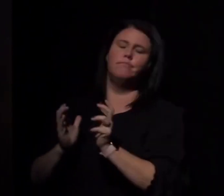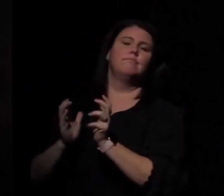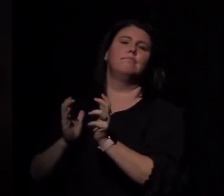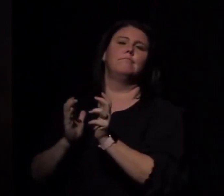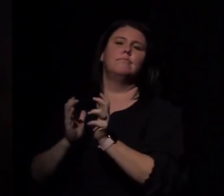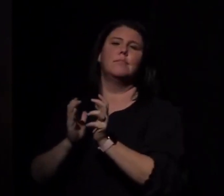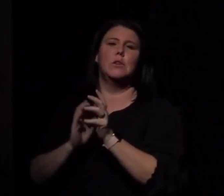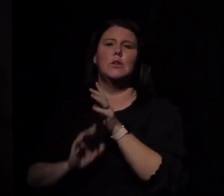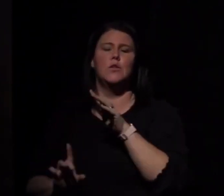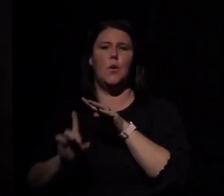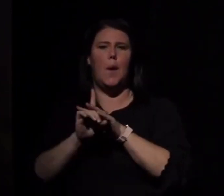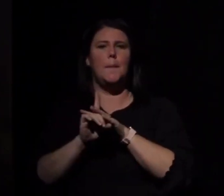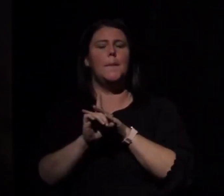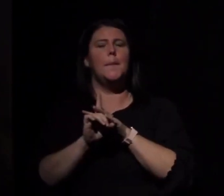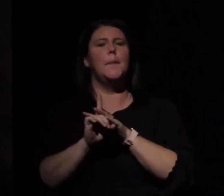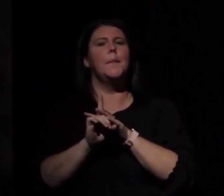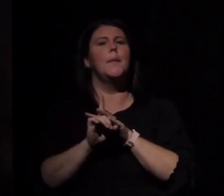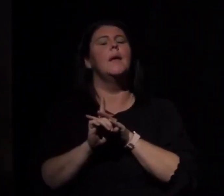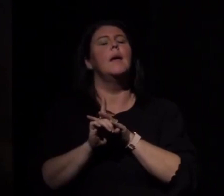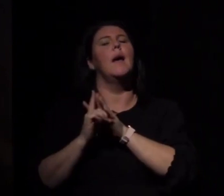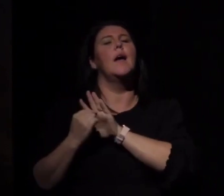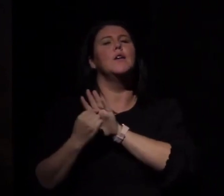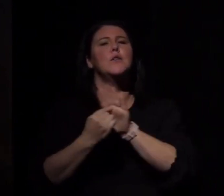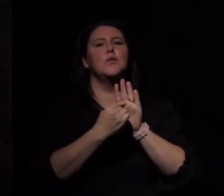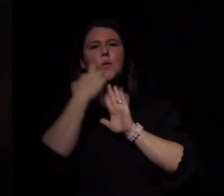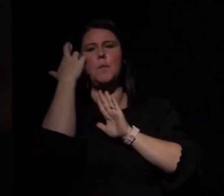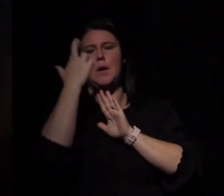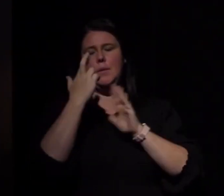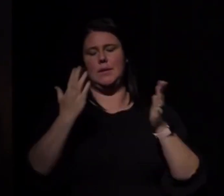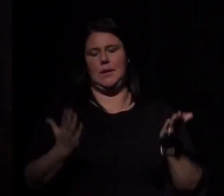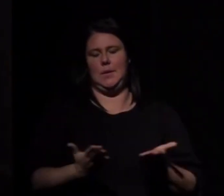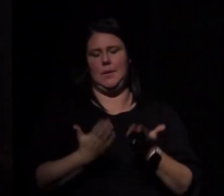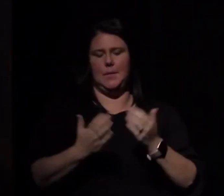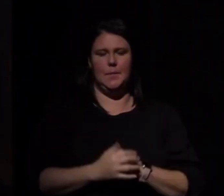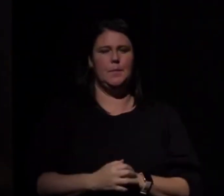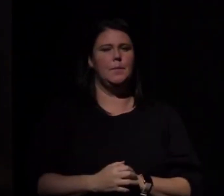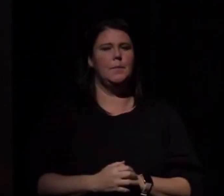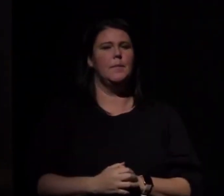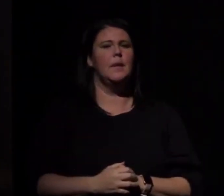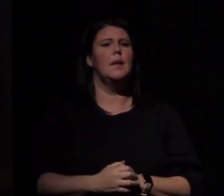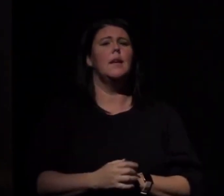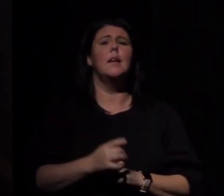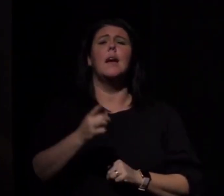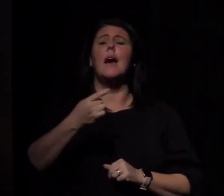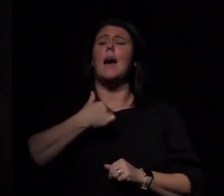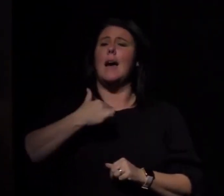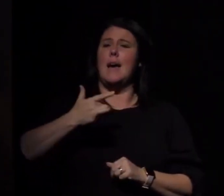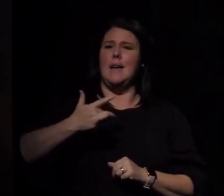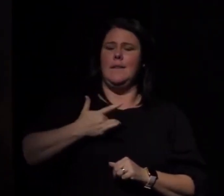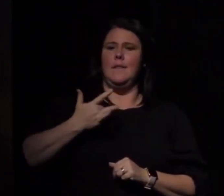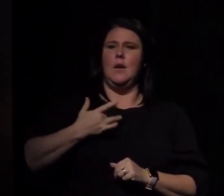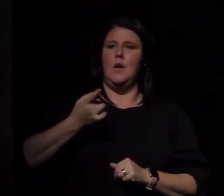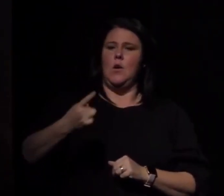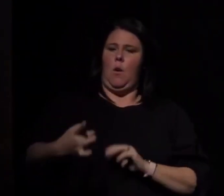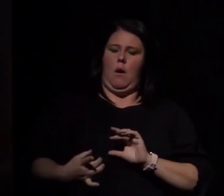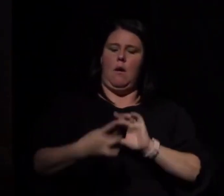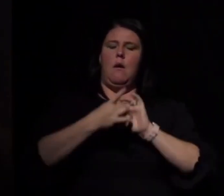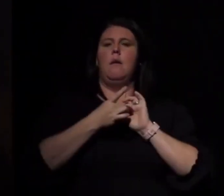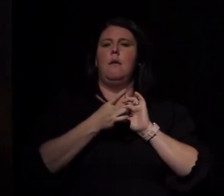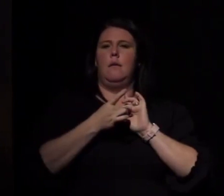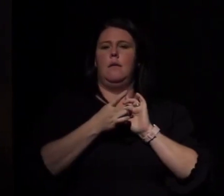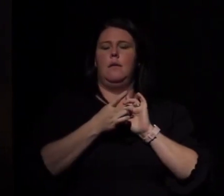authentic self, and live out my inherent purpose every day. I hope that you are all able to feel a sense of belonging today